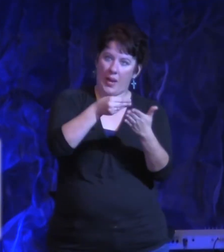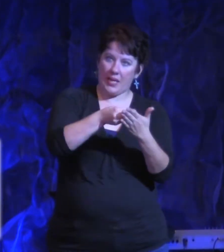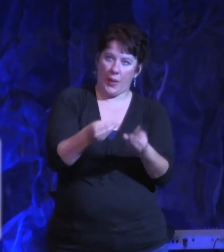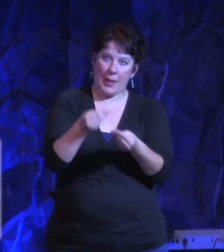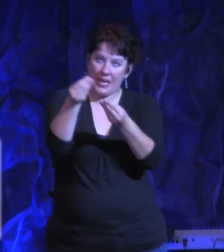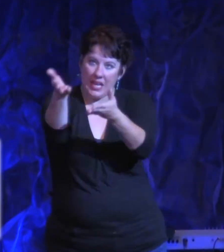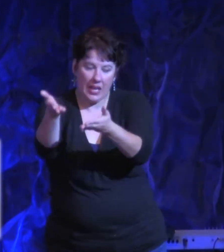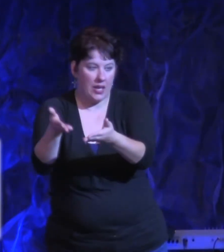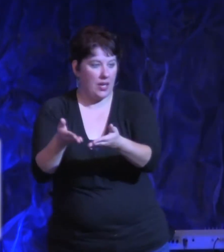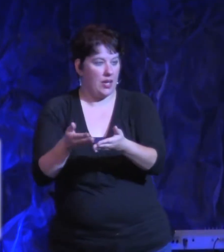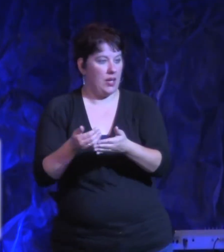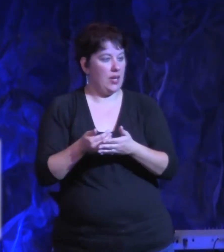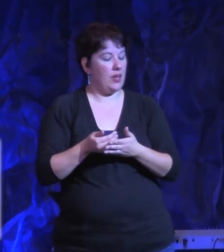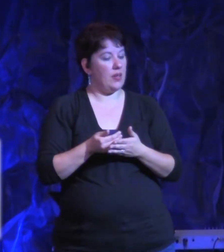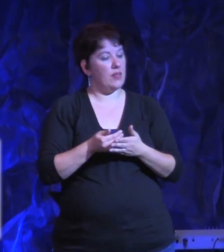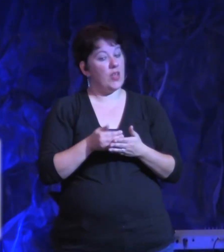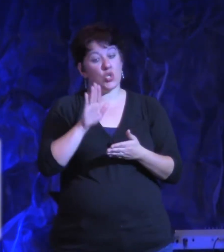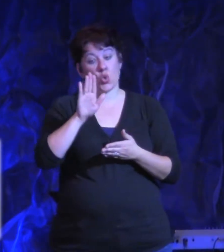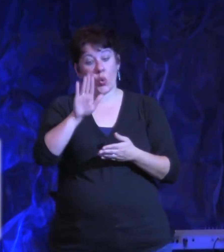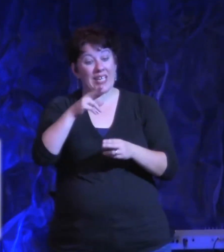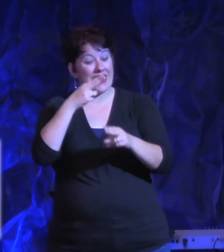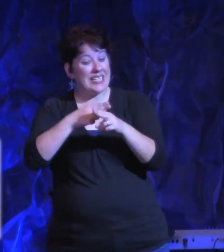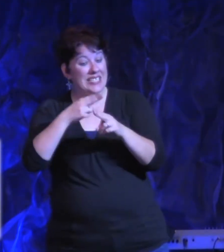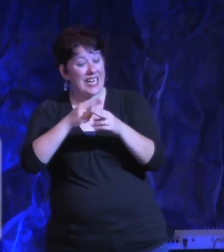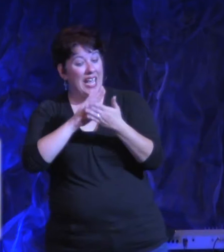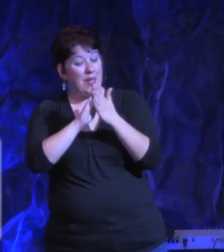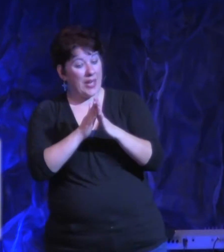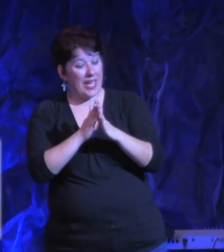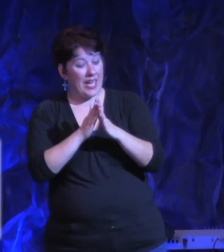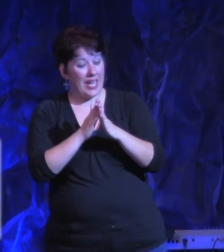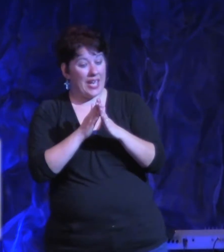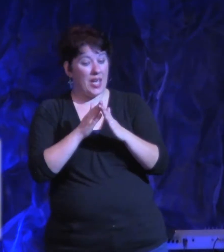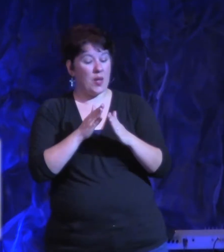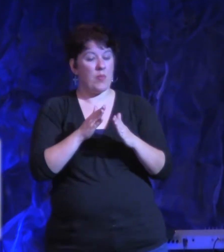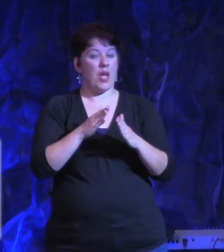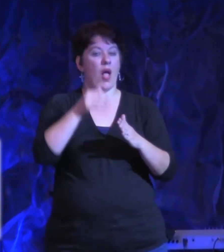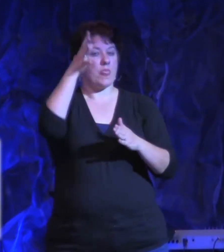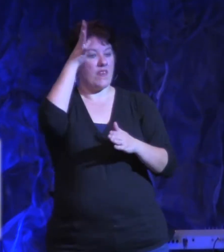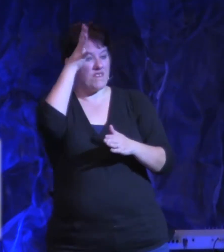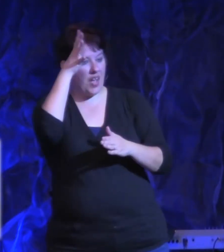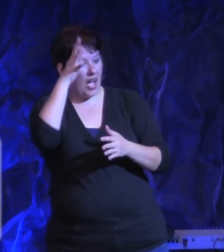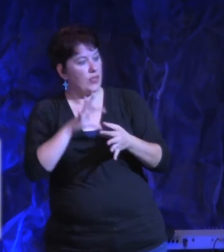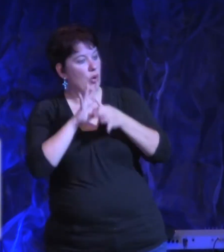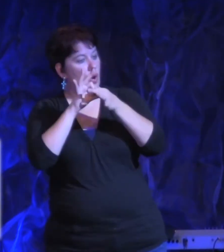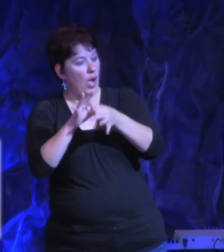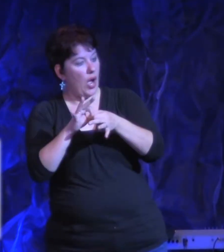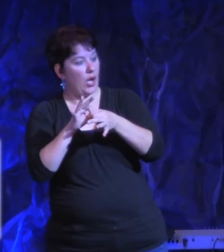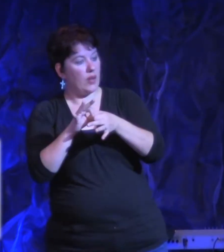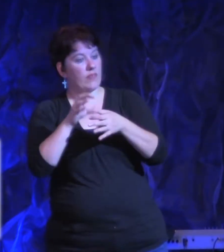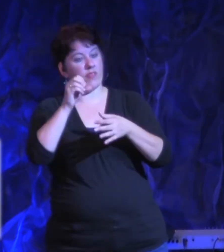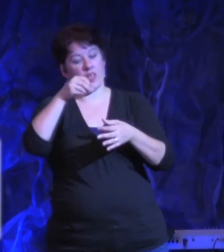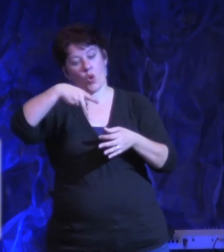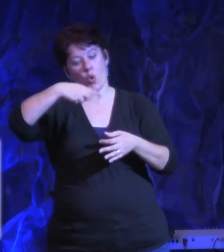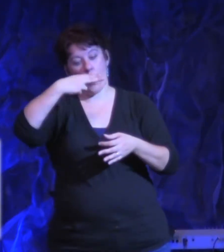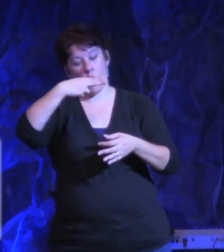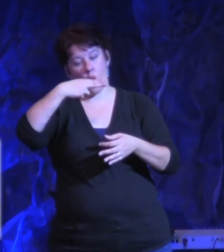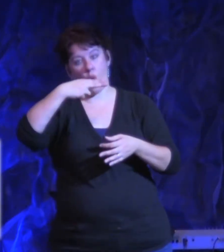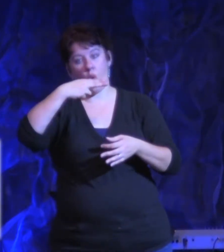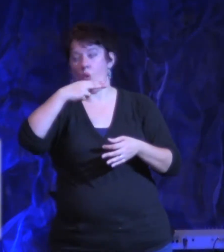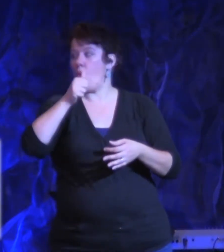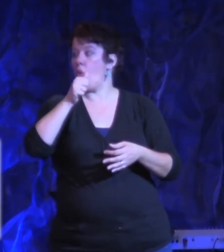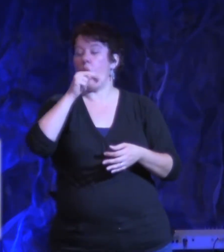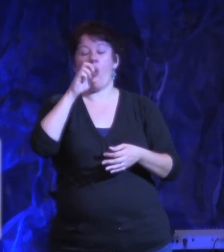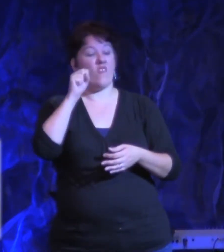to be known as the father of the orphans, and the father of faith, like Abraham, because he was such a man of faith. And as his